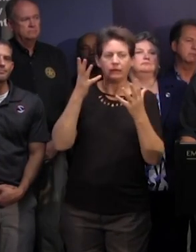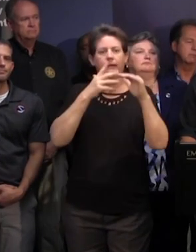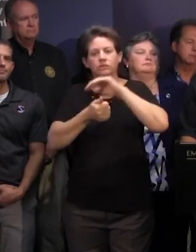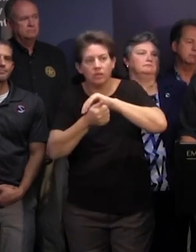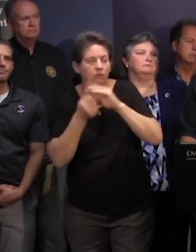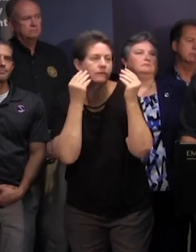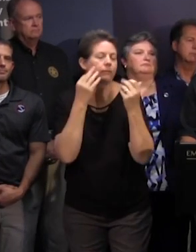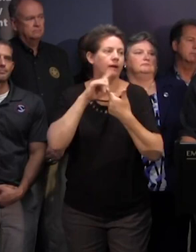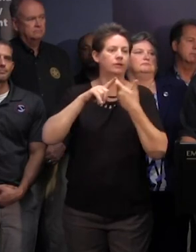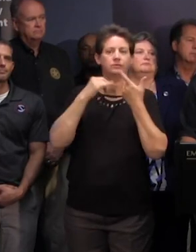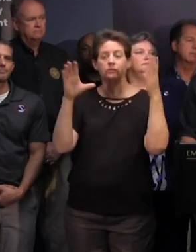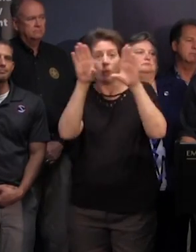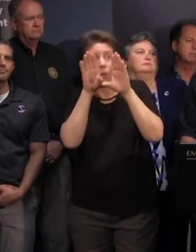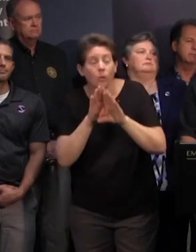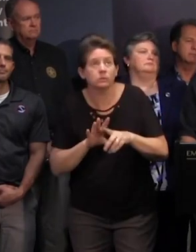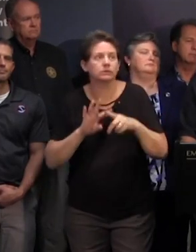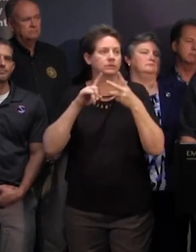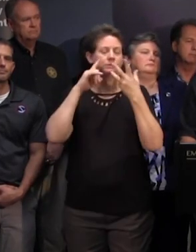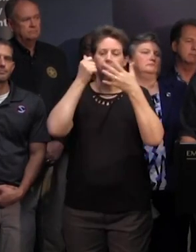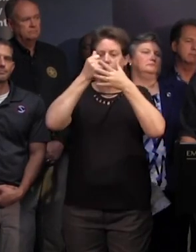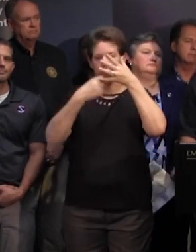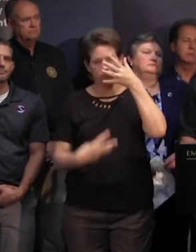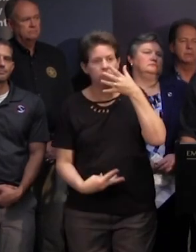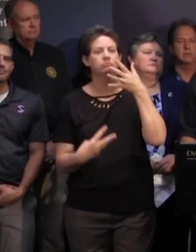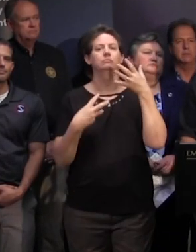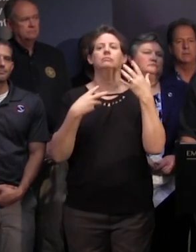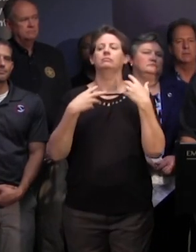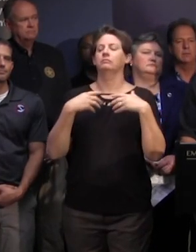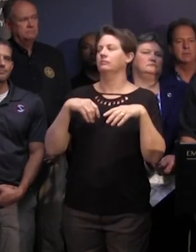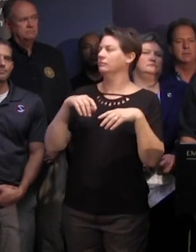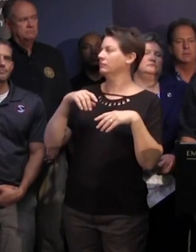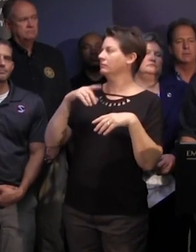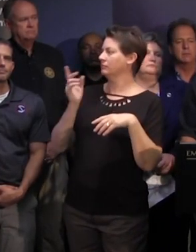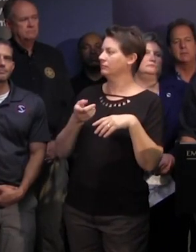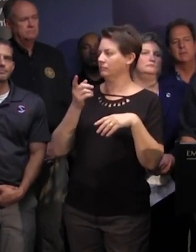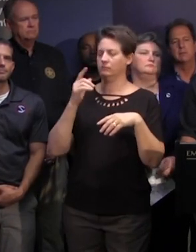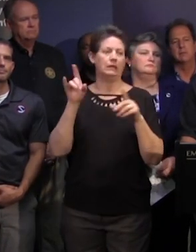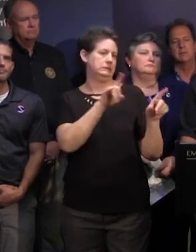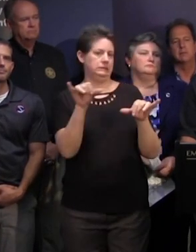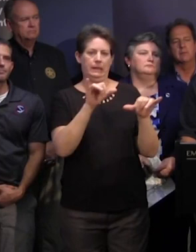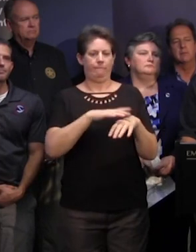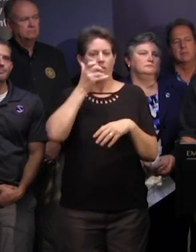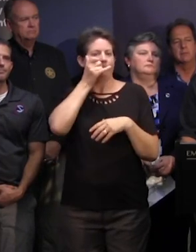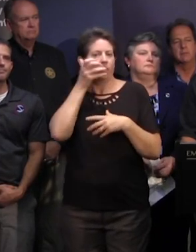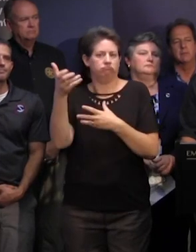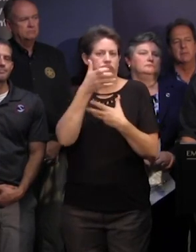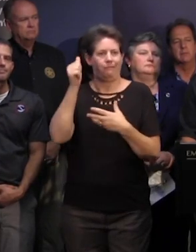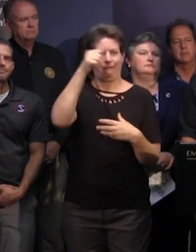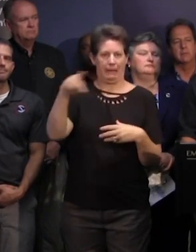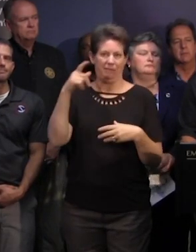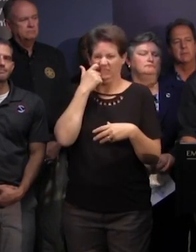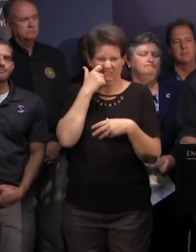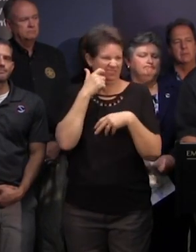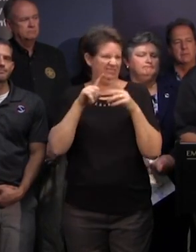information closing information and also the same is on our uh mobile application that we just field here earlier